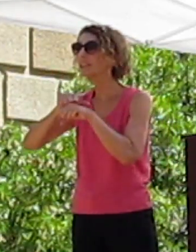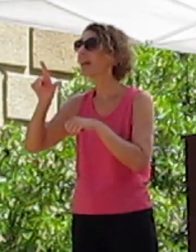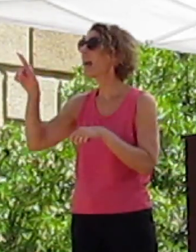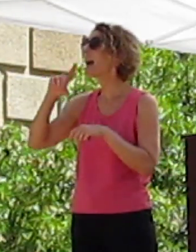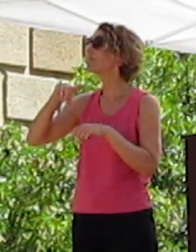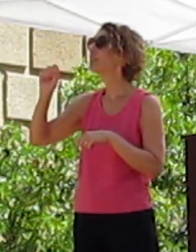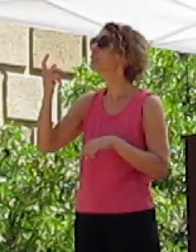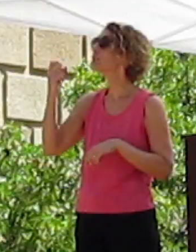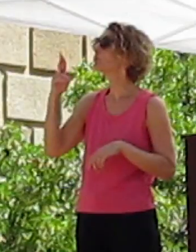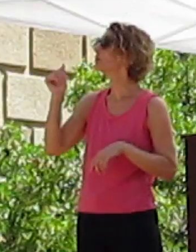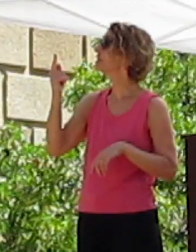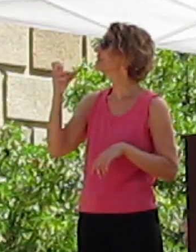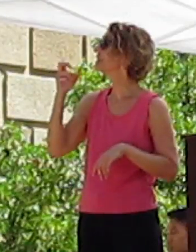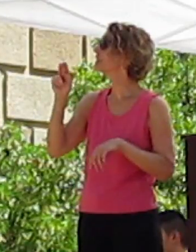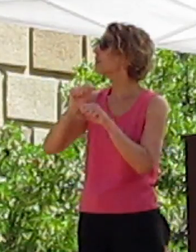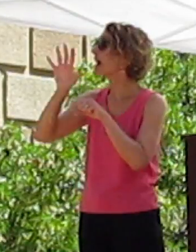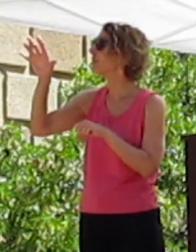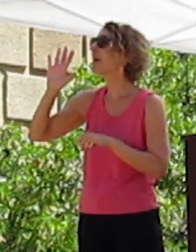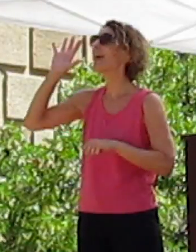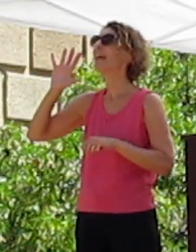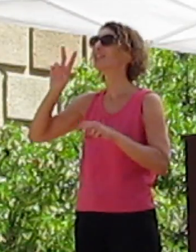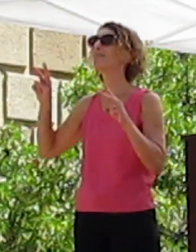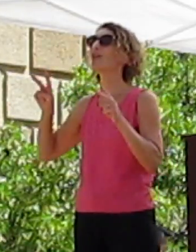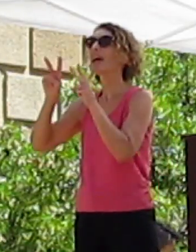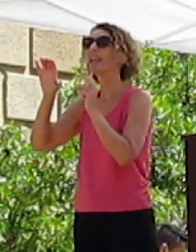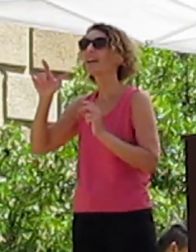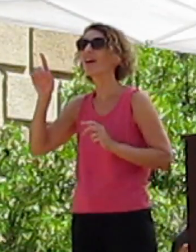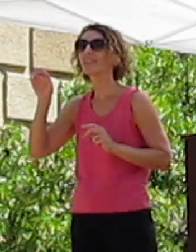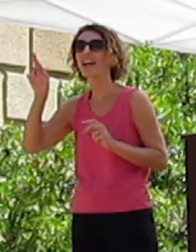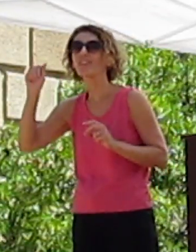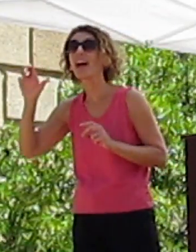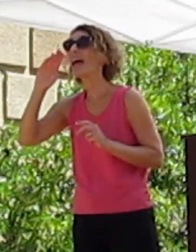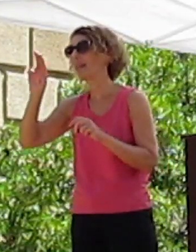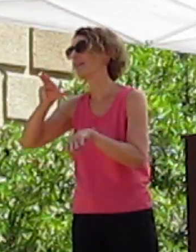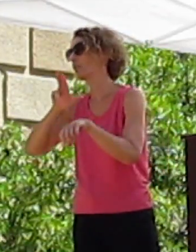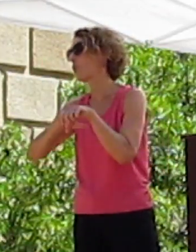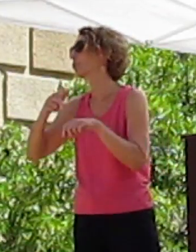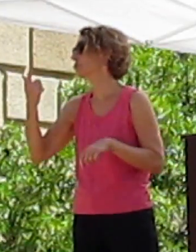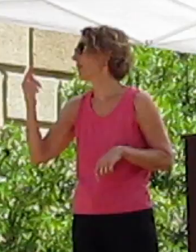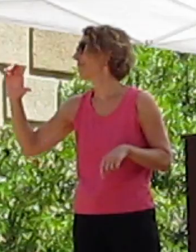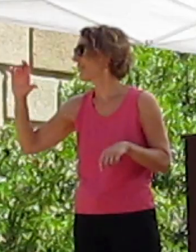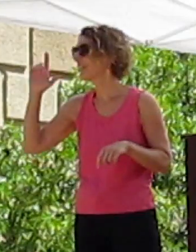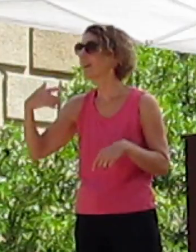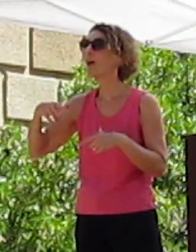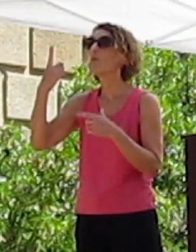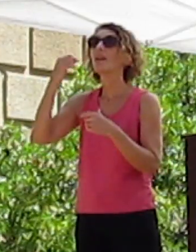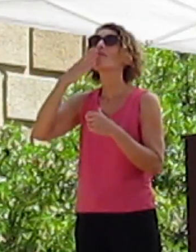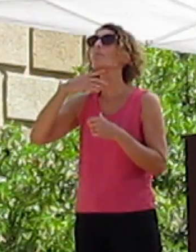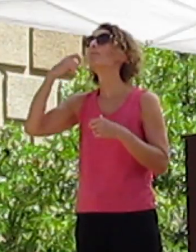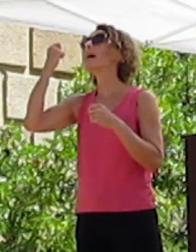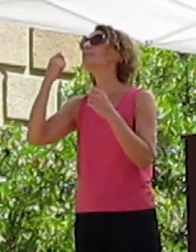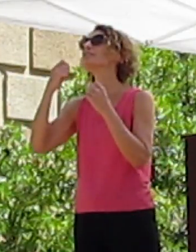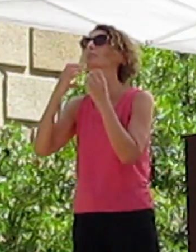ancient volcanic caldera, and, of course, the Grand Canyon, which is one of the best-preserved examples of